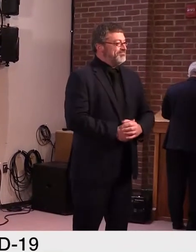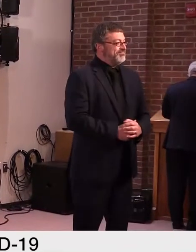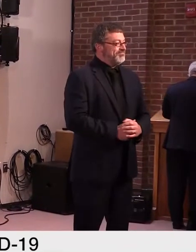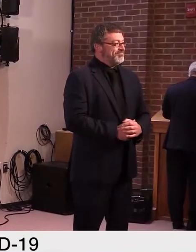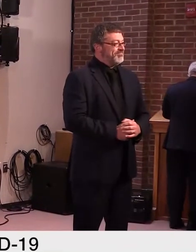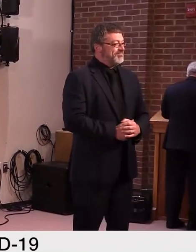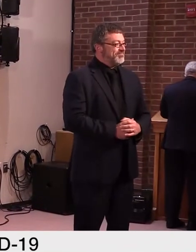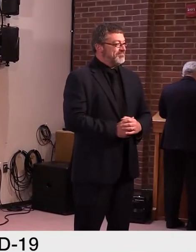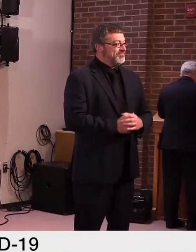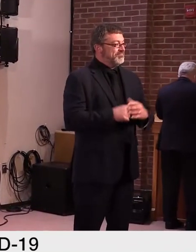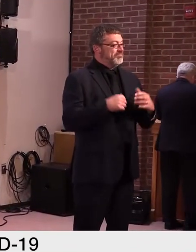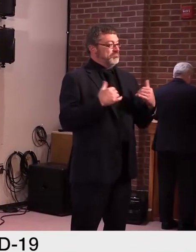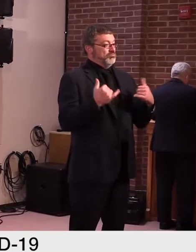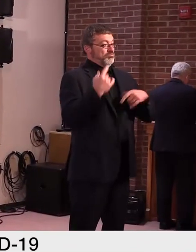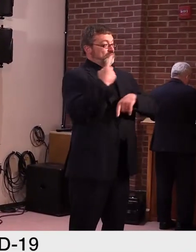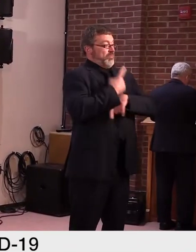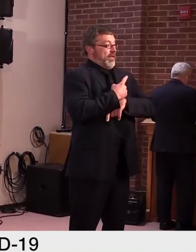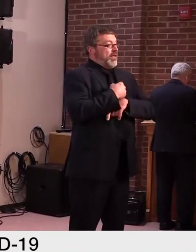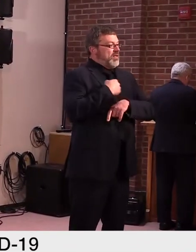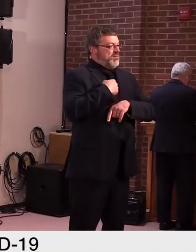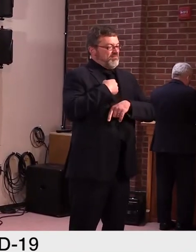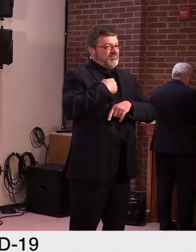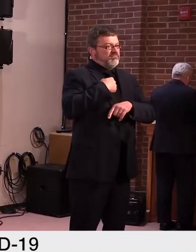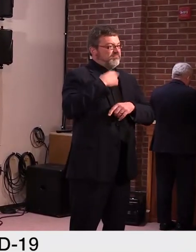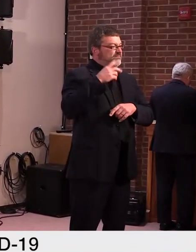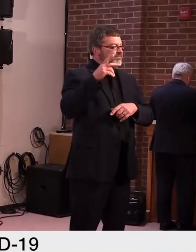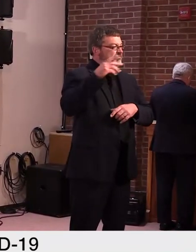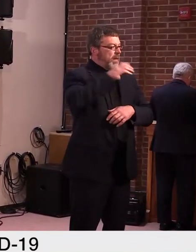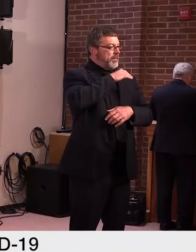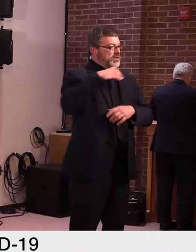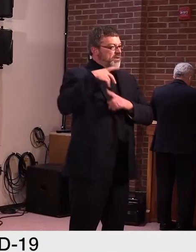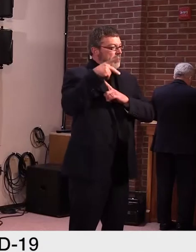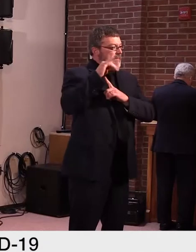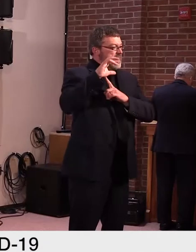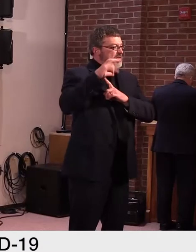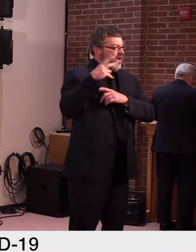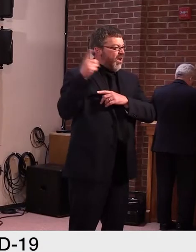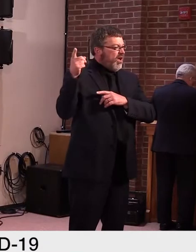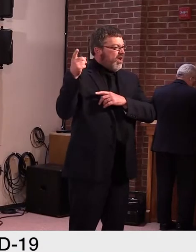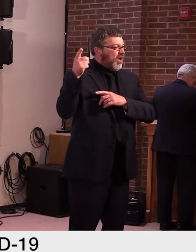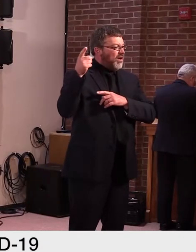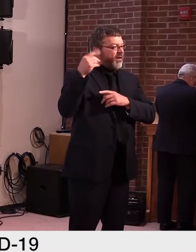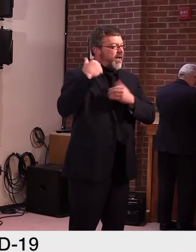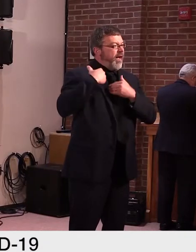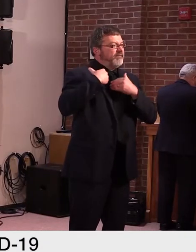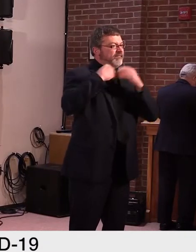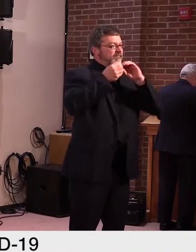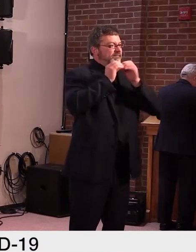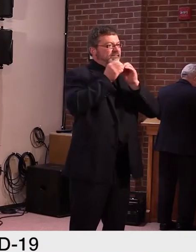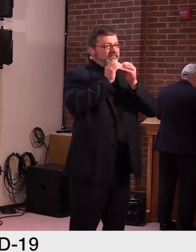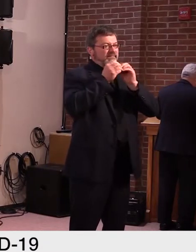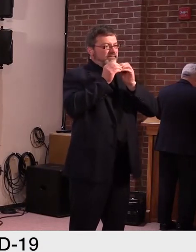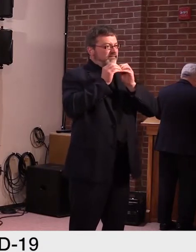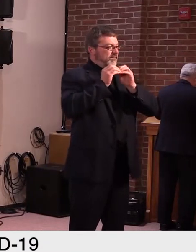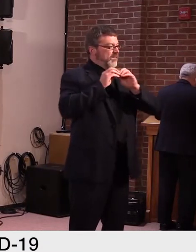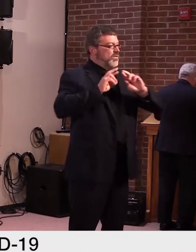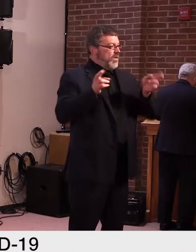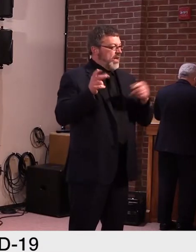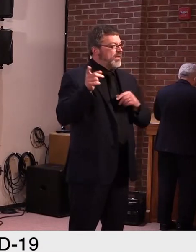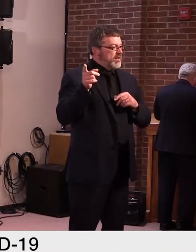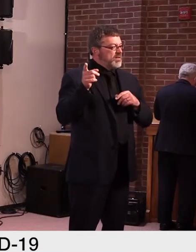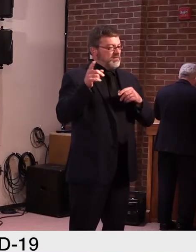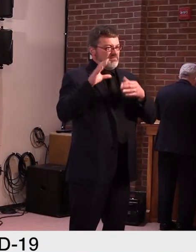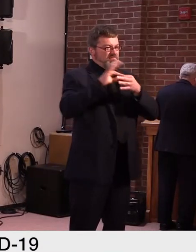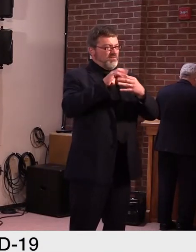Today, Commissioner Pichek will present our latest data and modeling, which will show continued low prevalence of COVID-19 here in